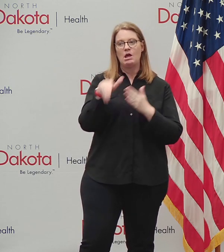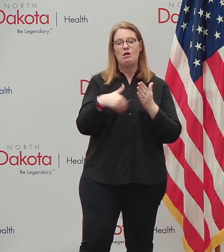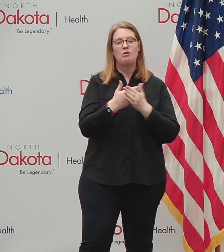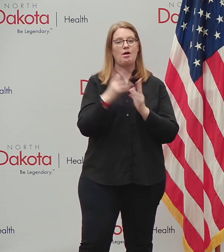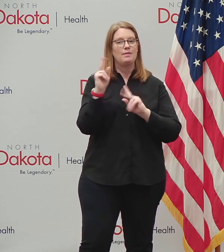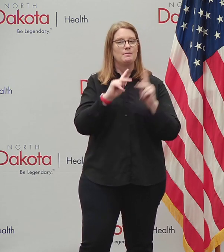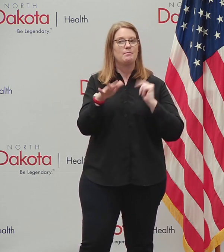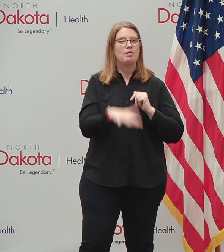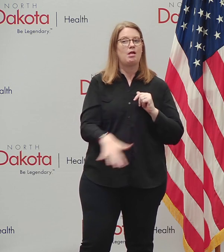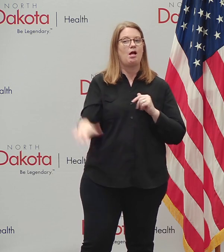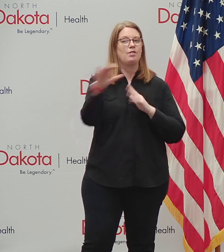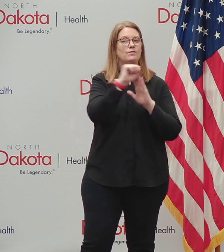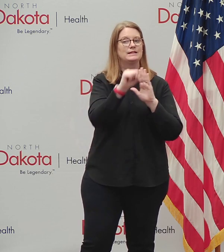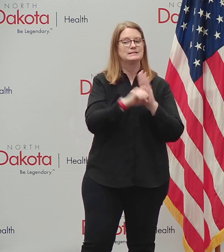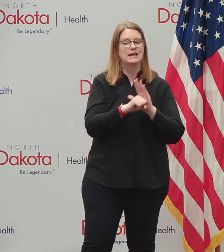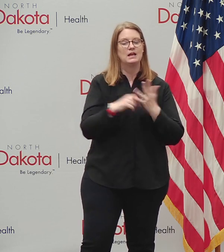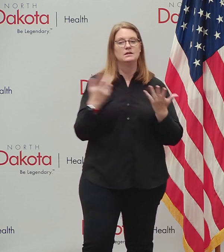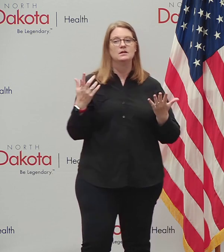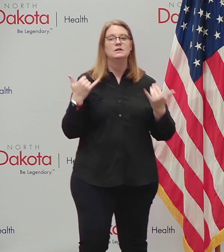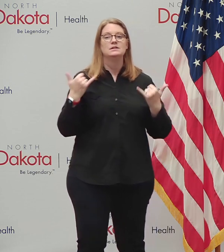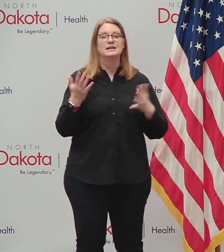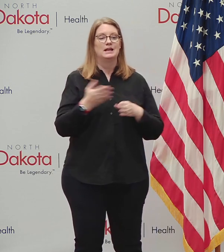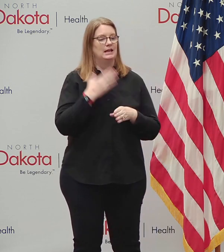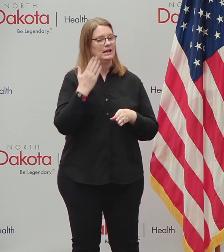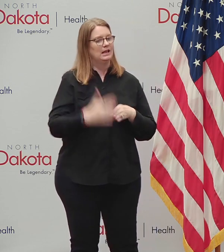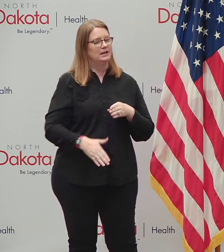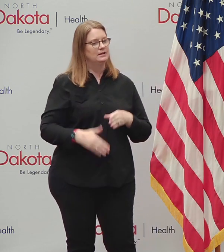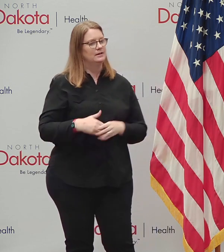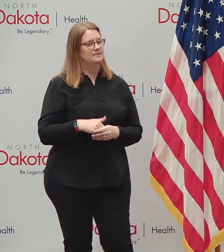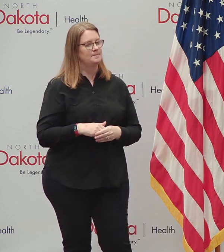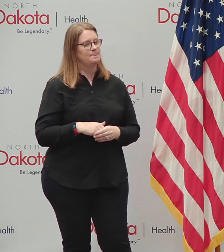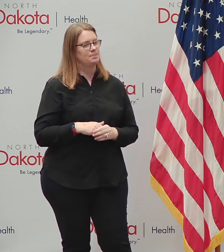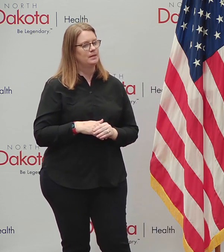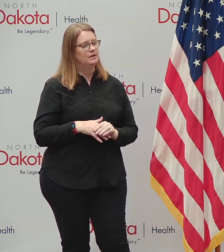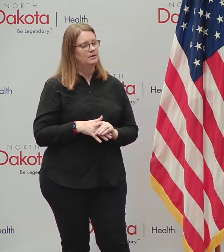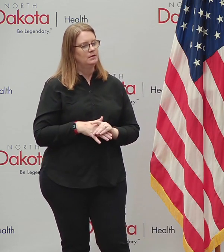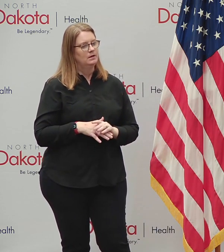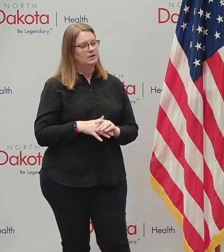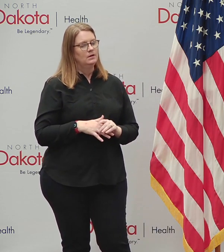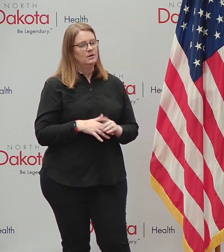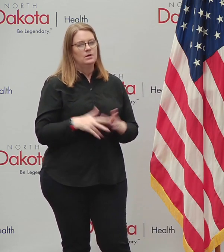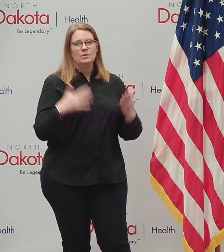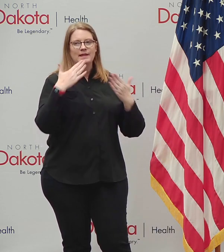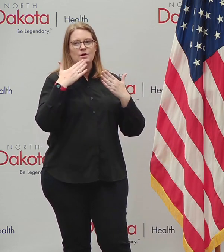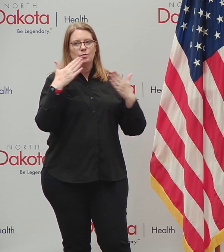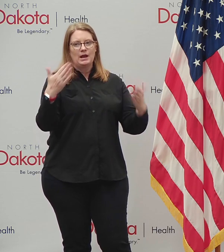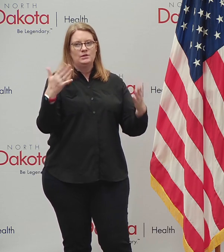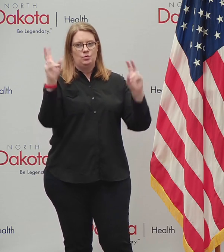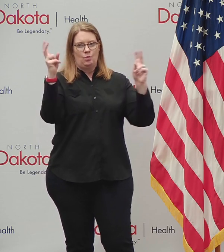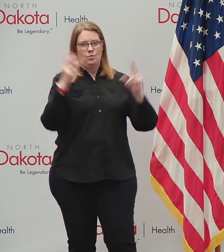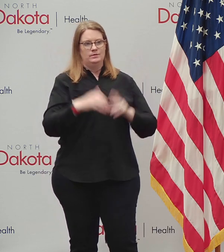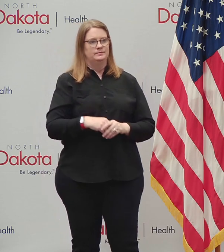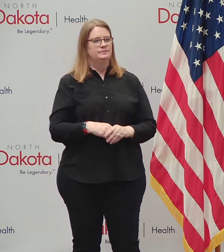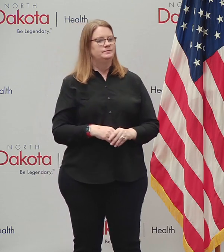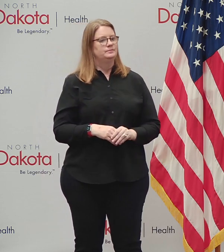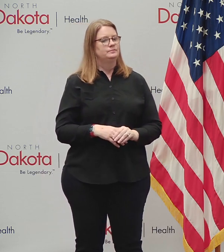across the state. And then closing out with our gratitude quote for the day,